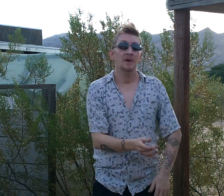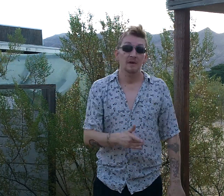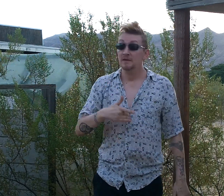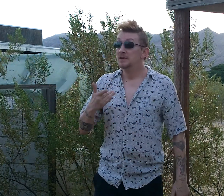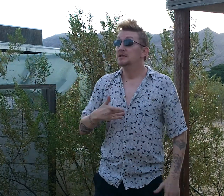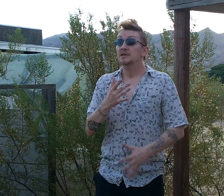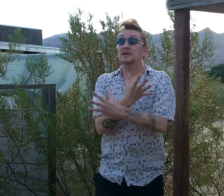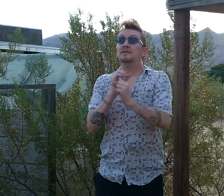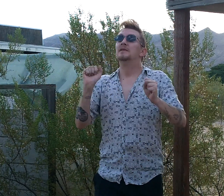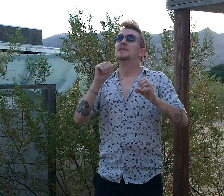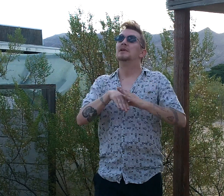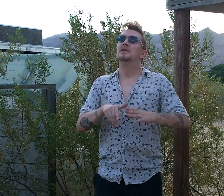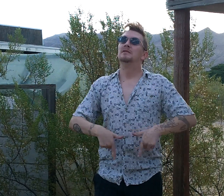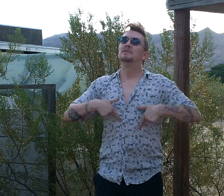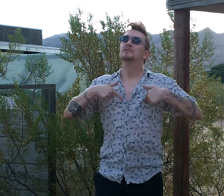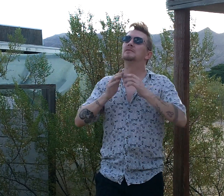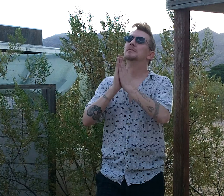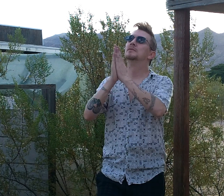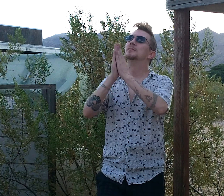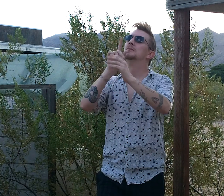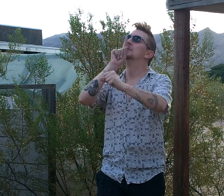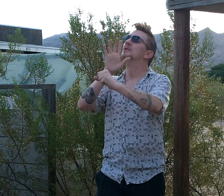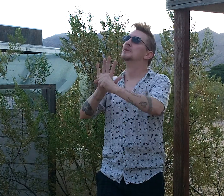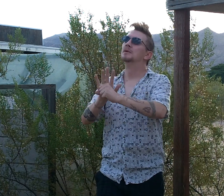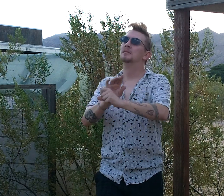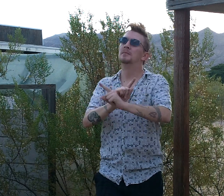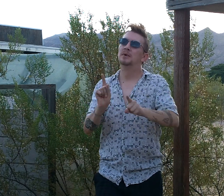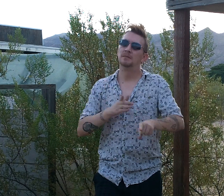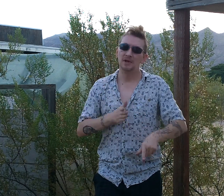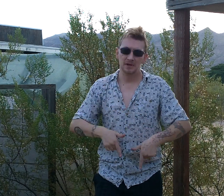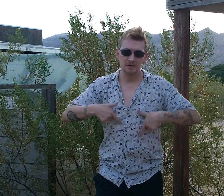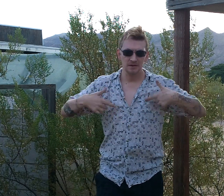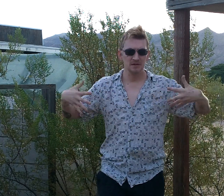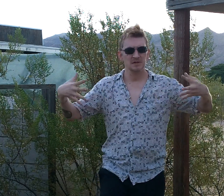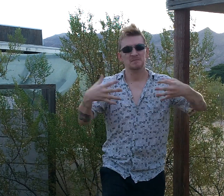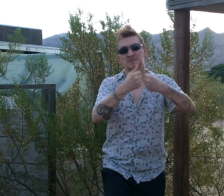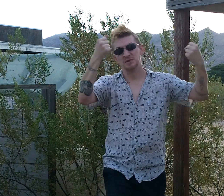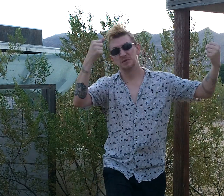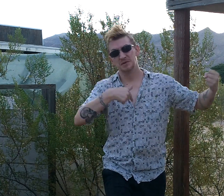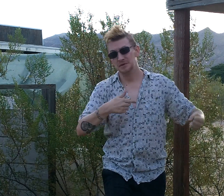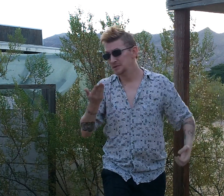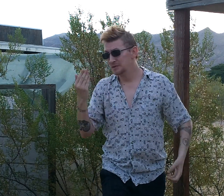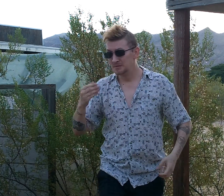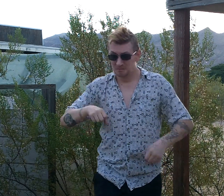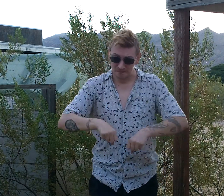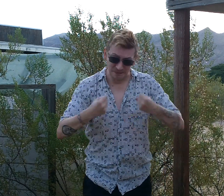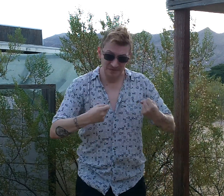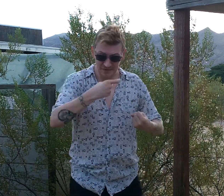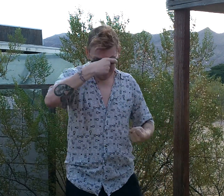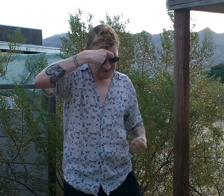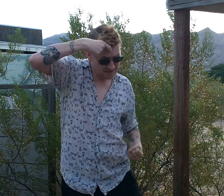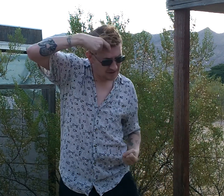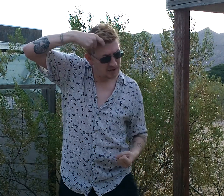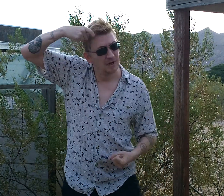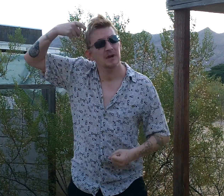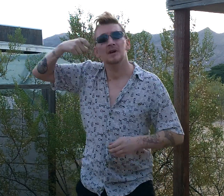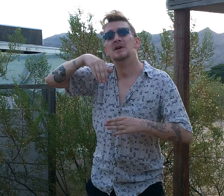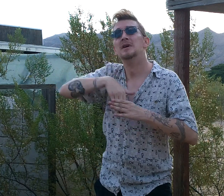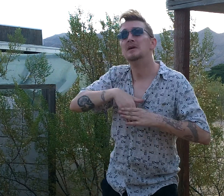Felt safe in a life of devotion, but my life got wrecked, I was broken The scars set deep in my heart, but never